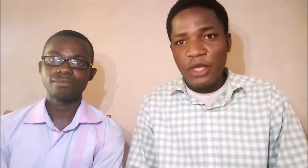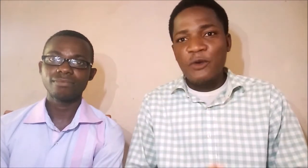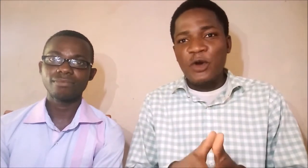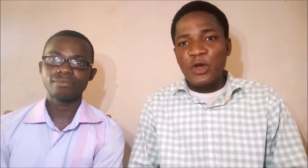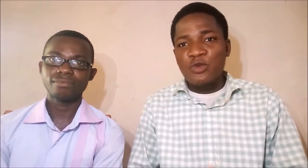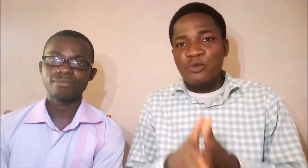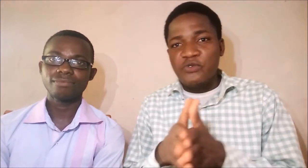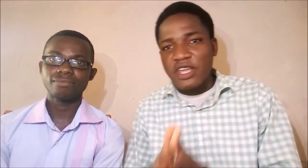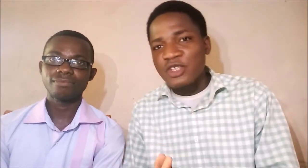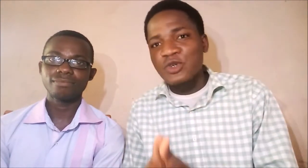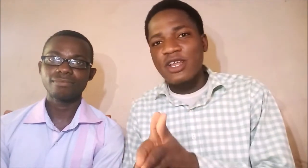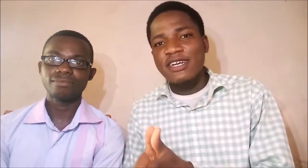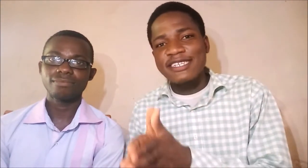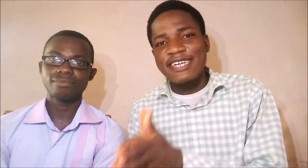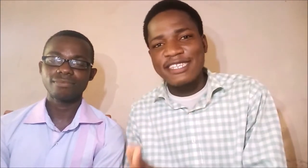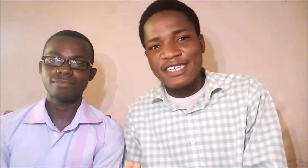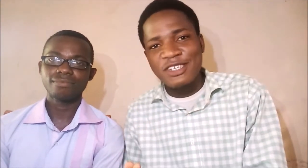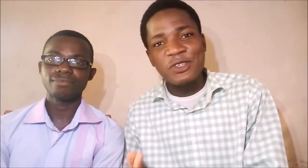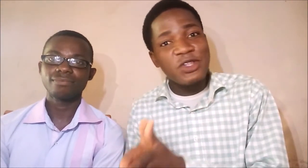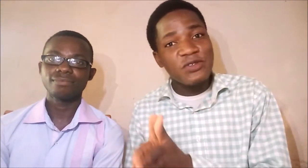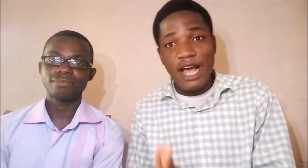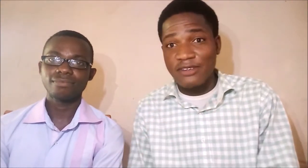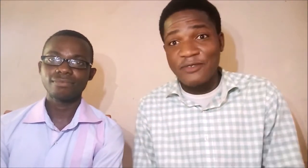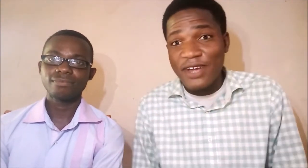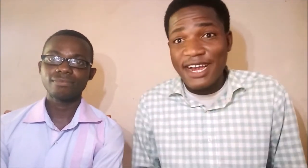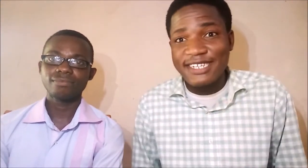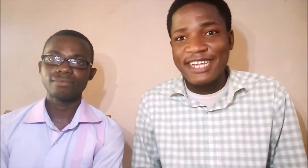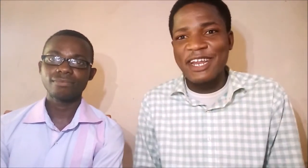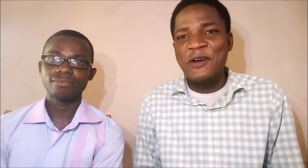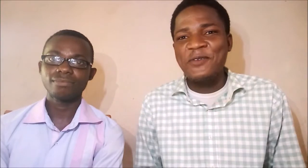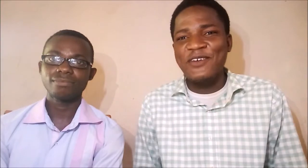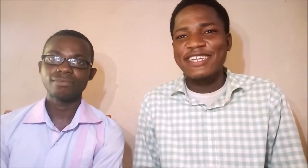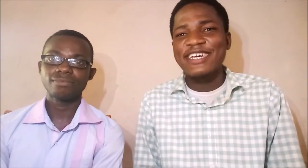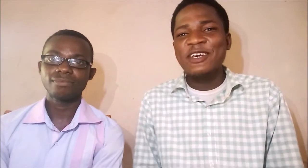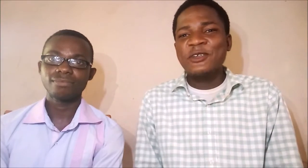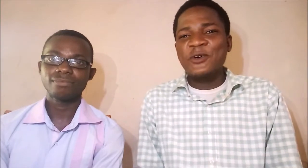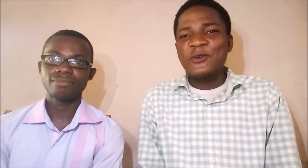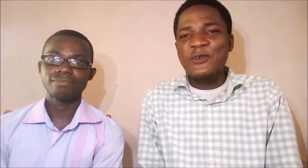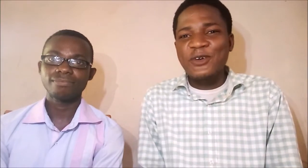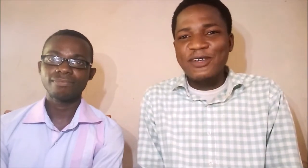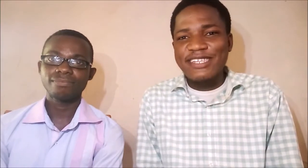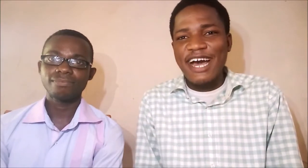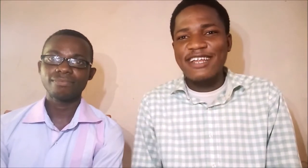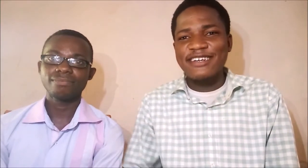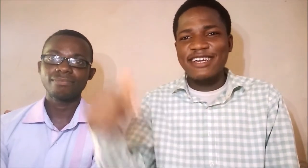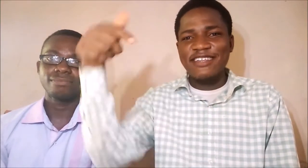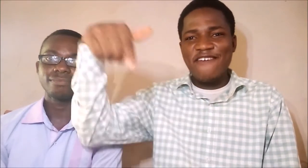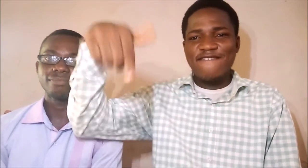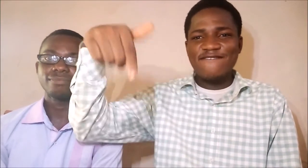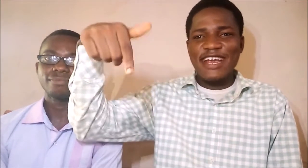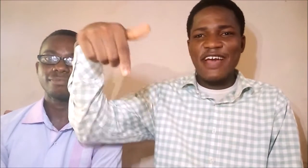we're going to move in to learning sentences. So it's actually very exciting. I hope you're ready. So we'll start learning right now.